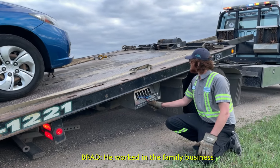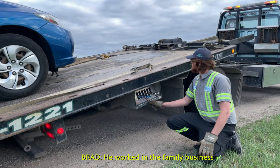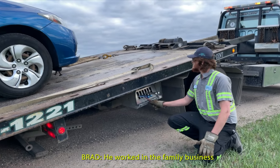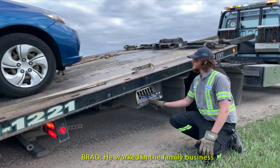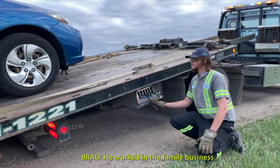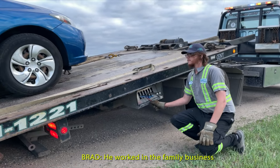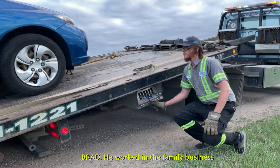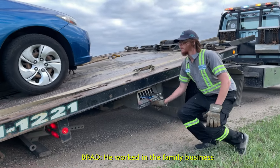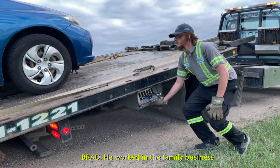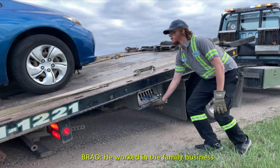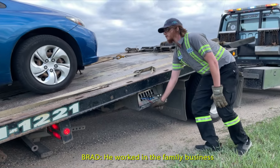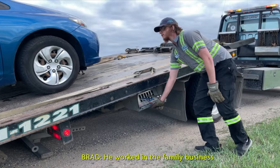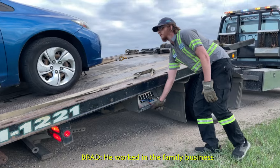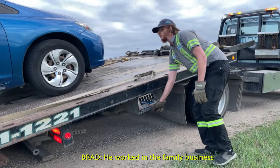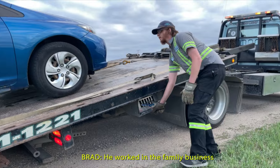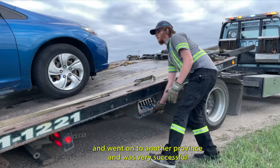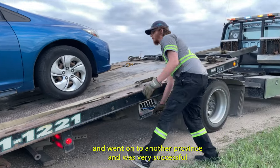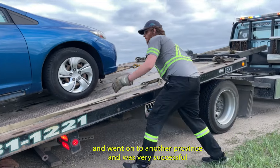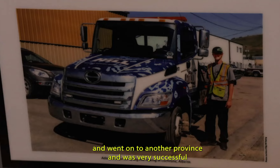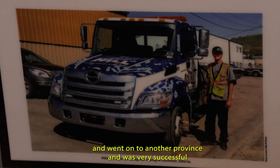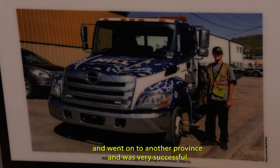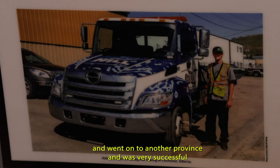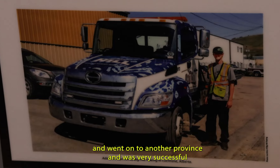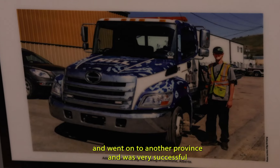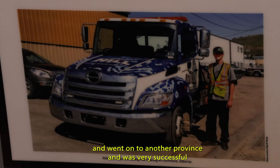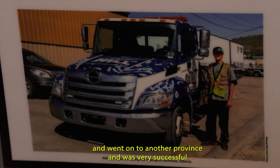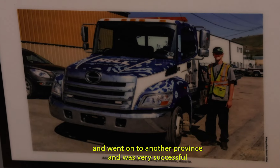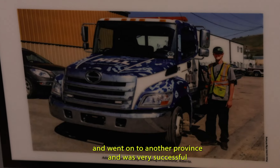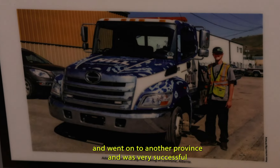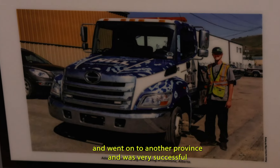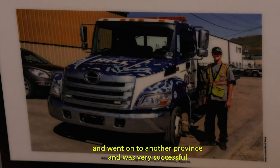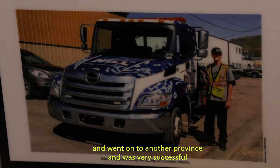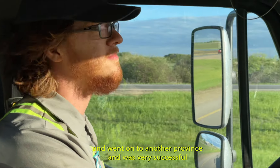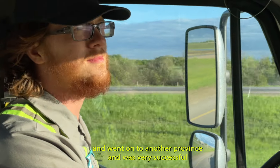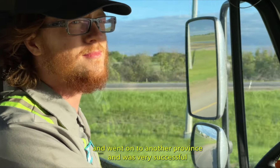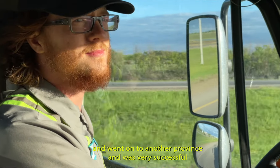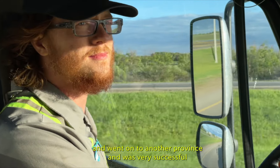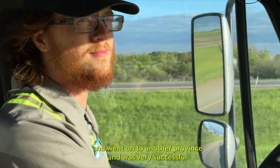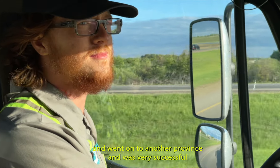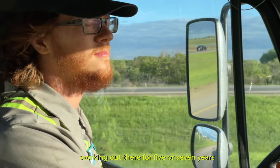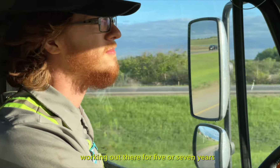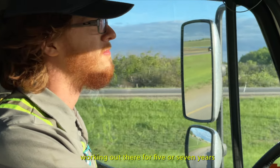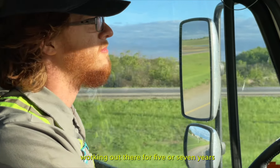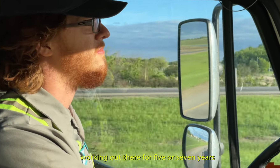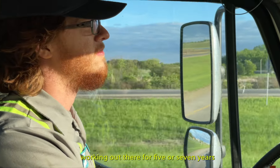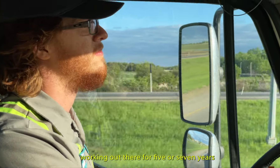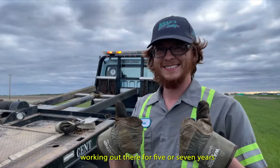in the family business and went on to another province and was very successful working out there for